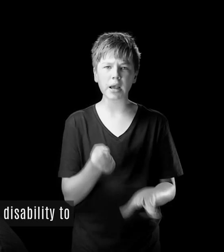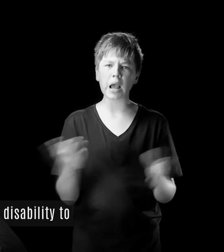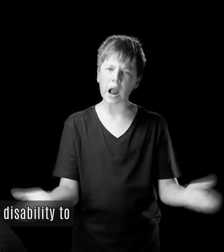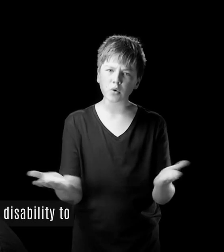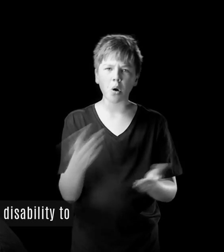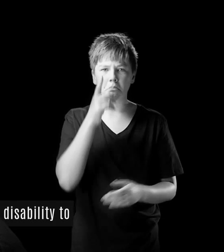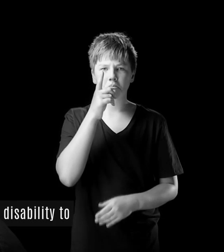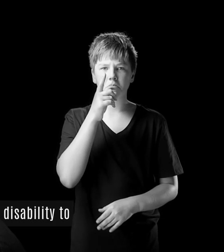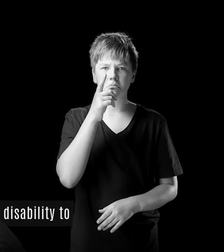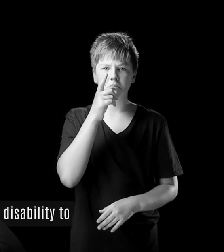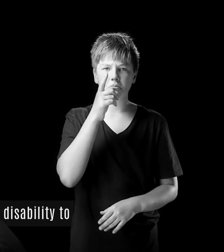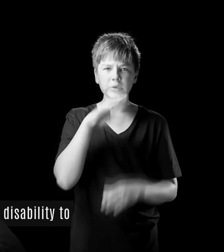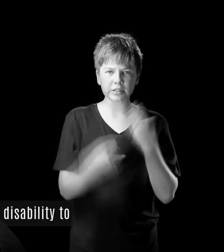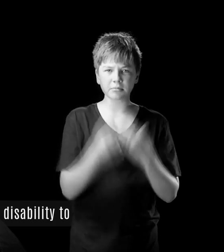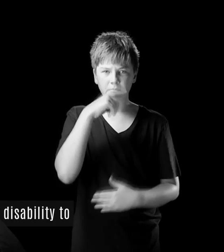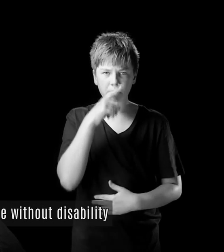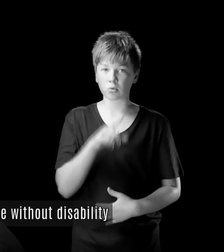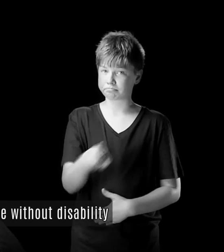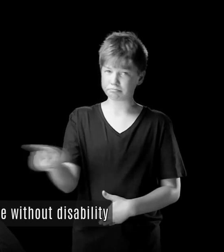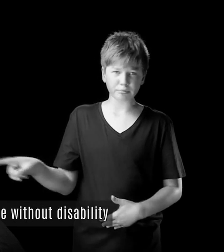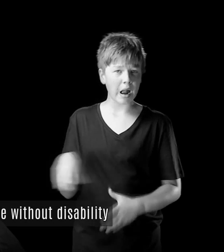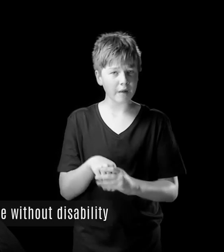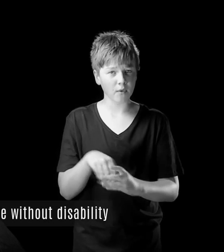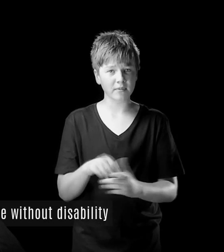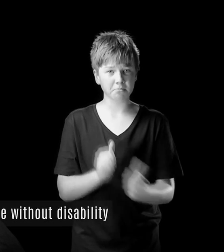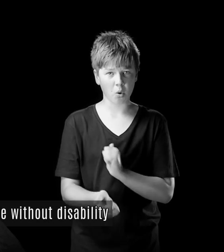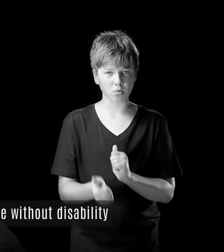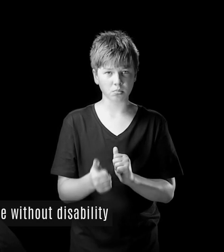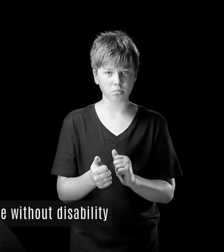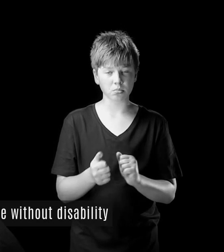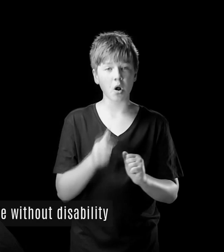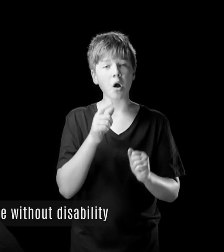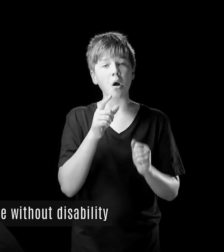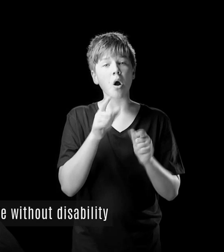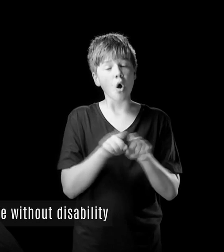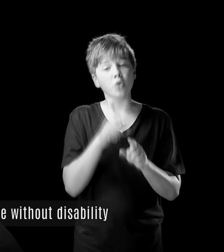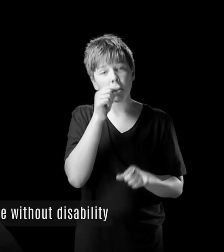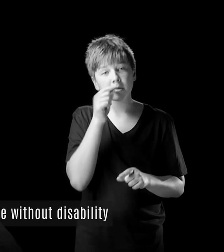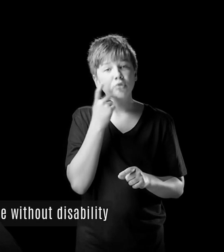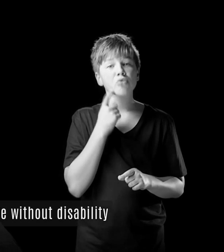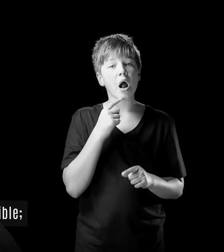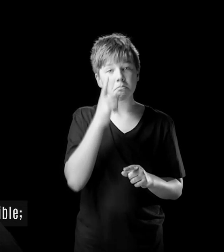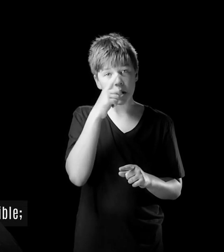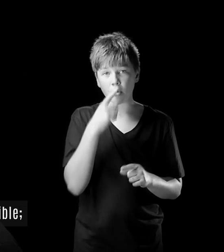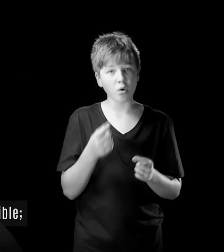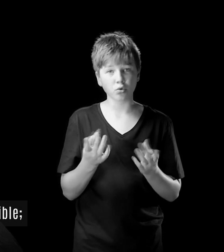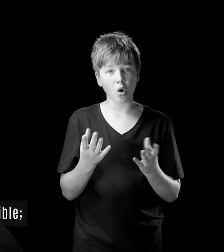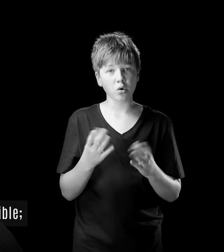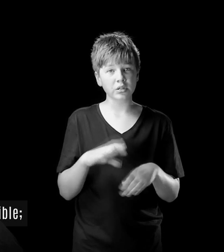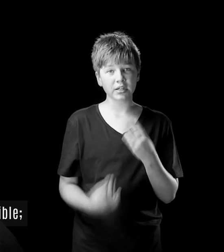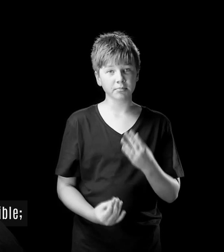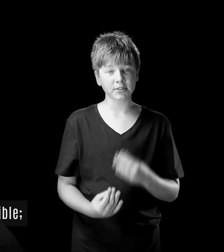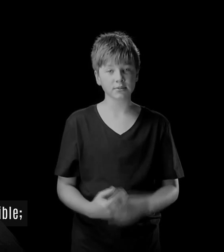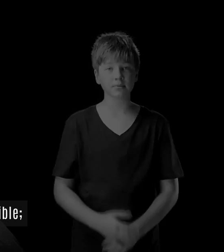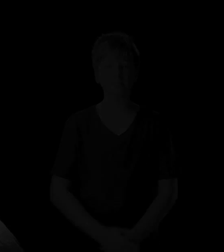people with disability to take part in sports with people without disability as far